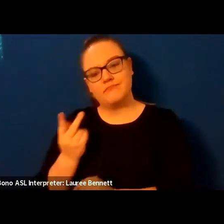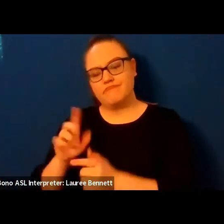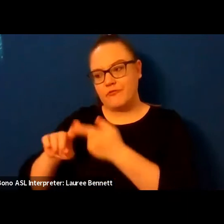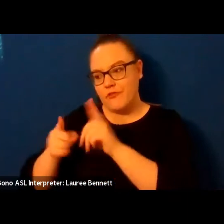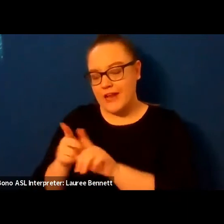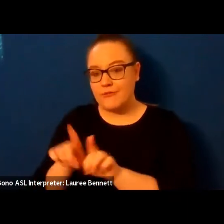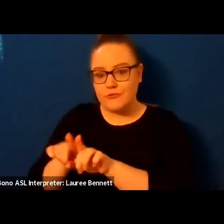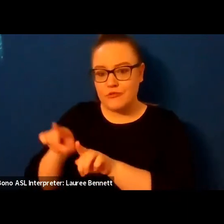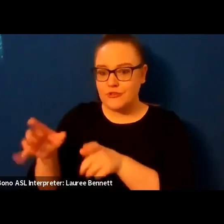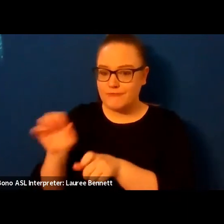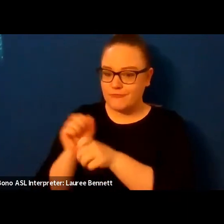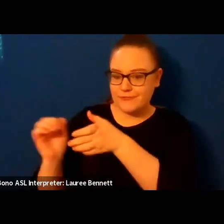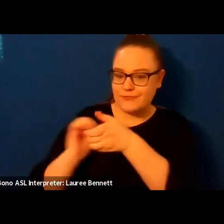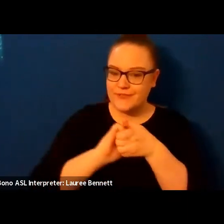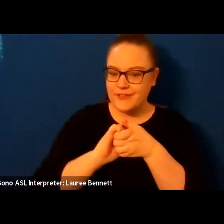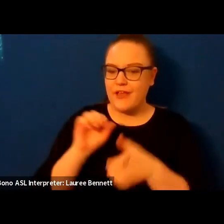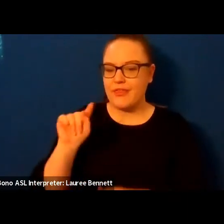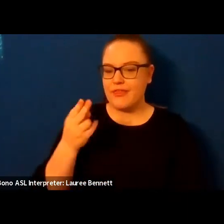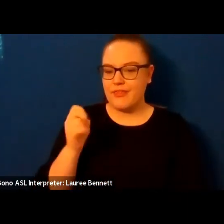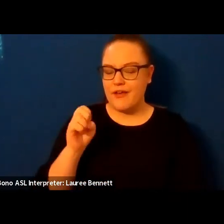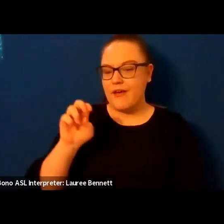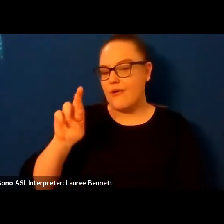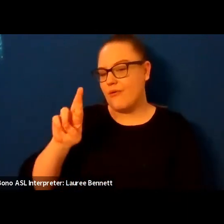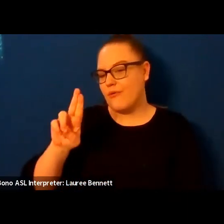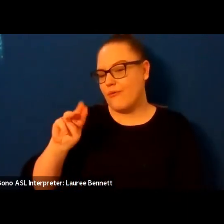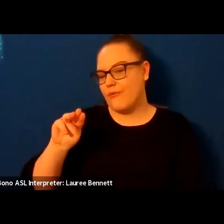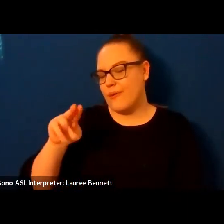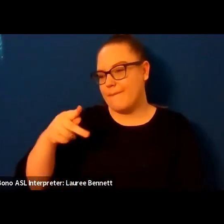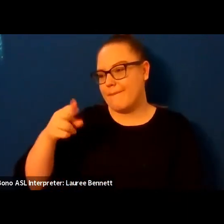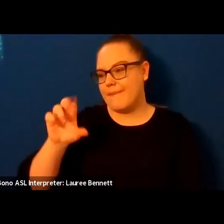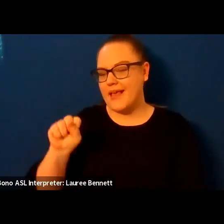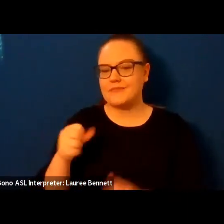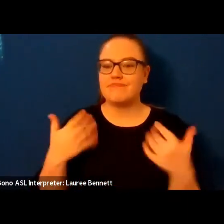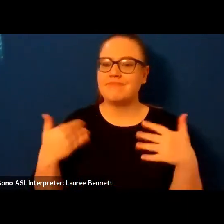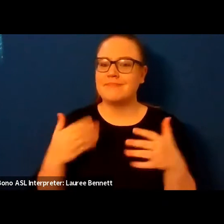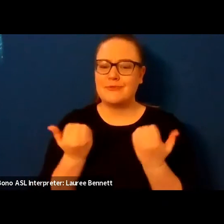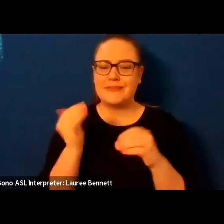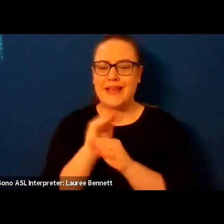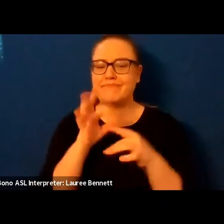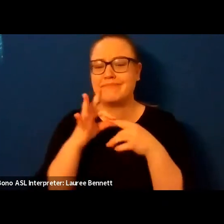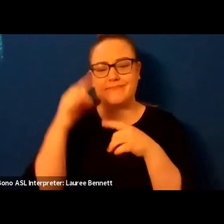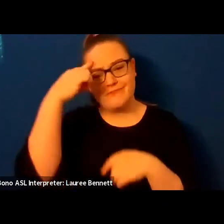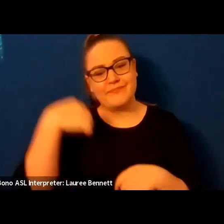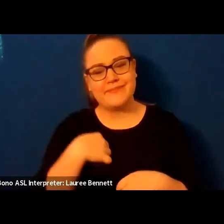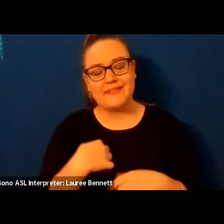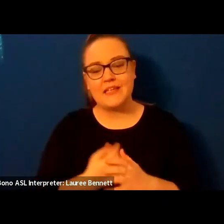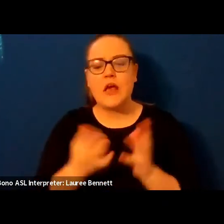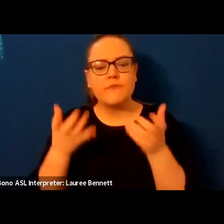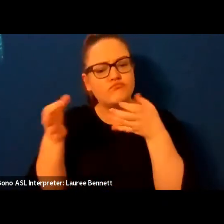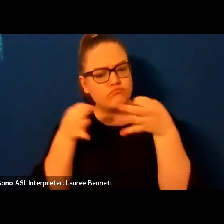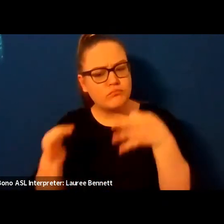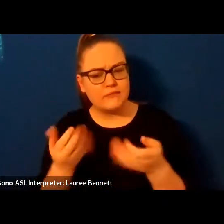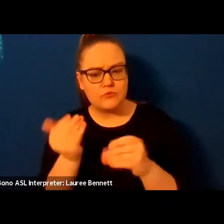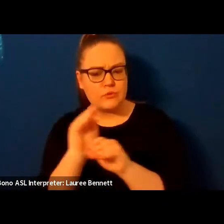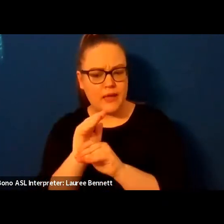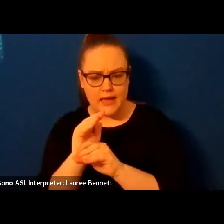so this is a particularly special evening for me um i'm going to tell you a little bit about how tonight will work what we're going